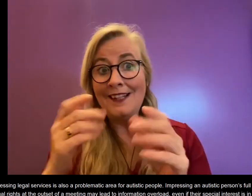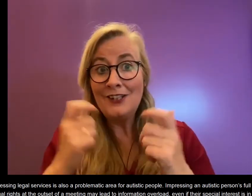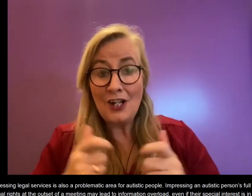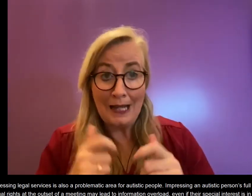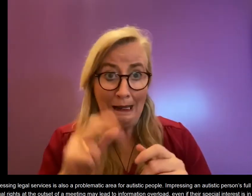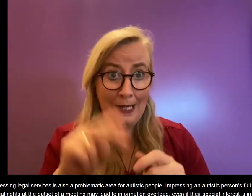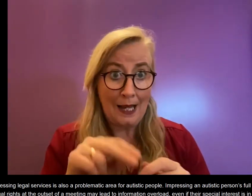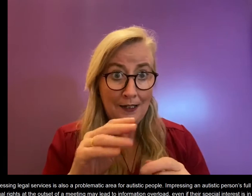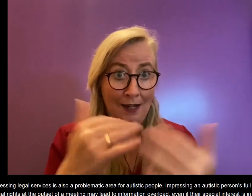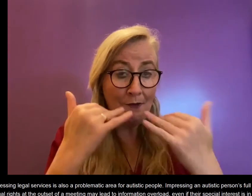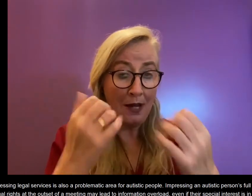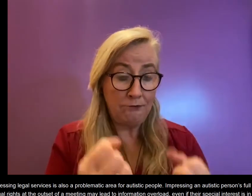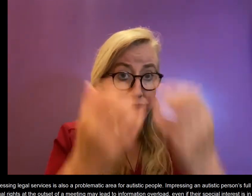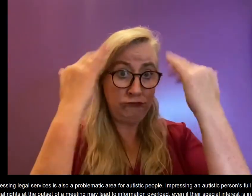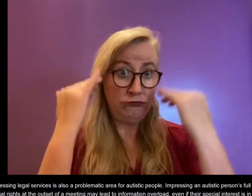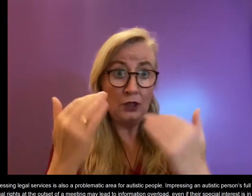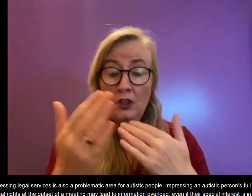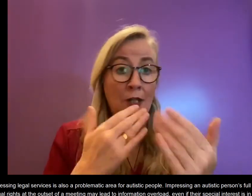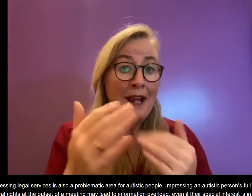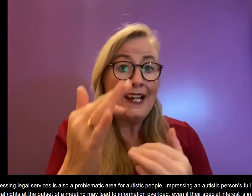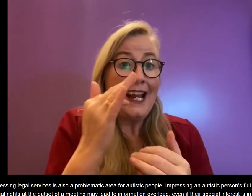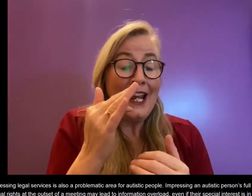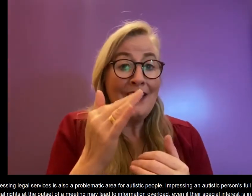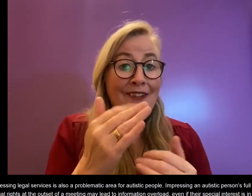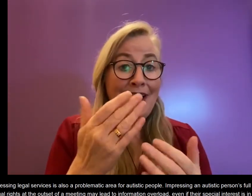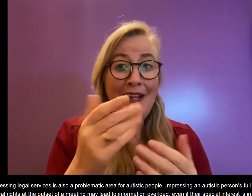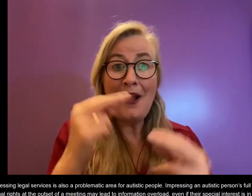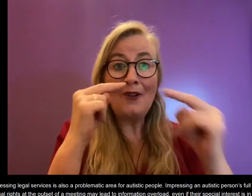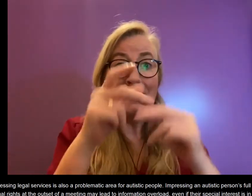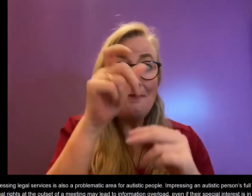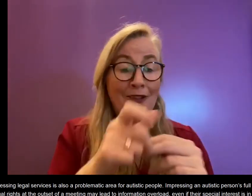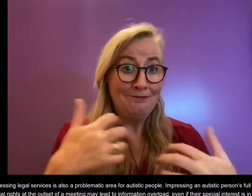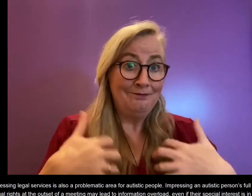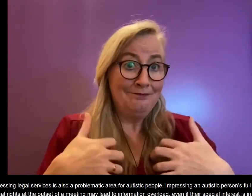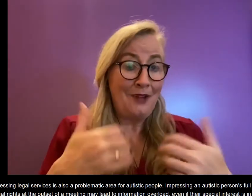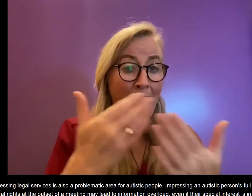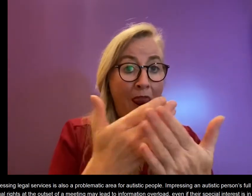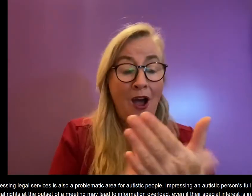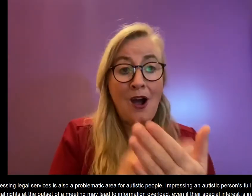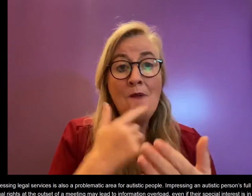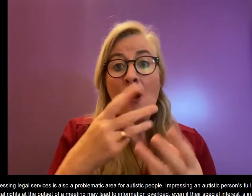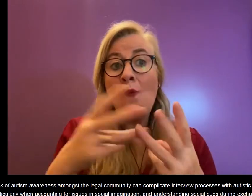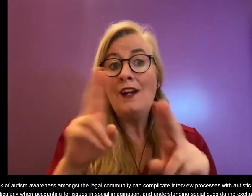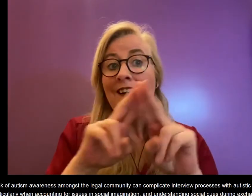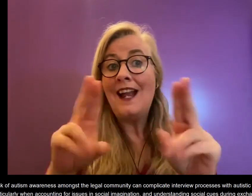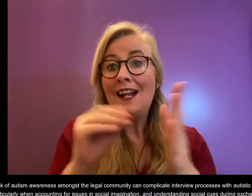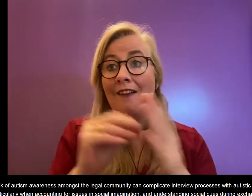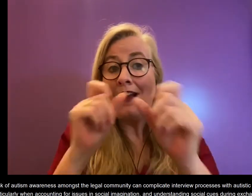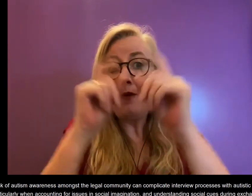a meeting with a solicitor may lead to information overload even if the autistic person's special interest is in law. A lack of autism awareness amongst